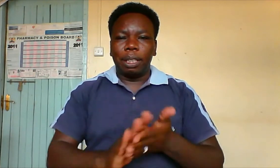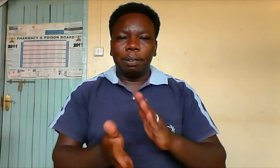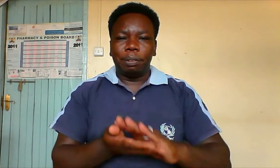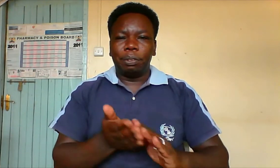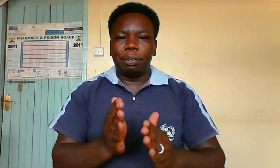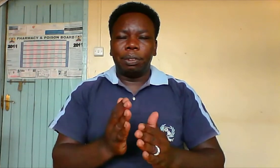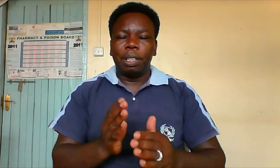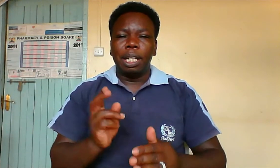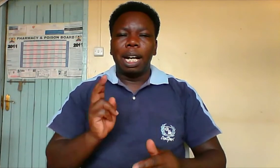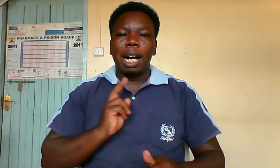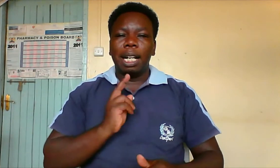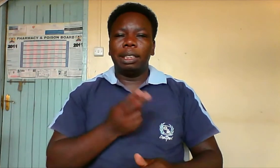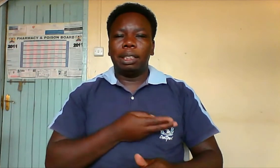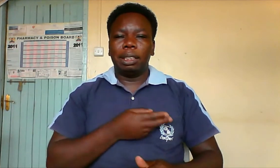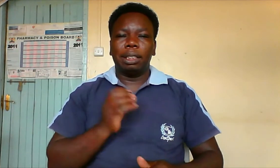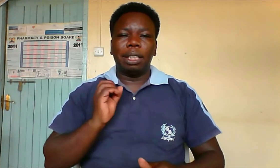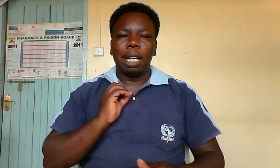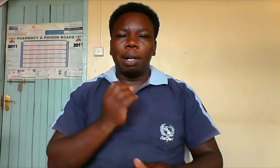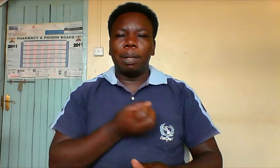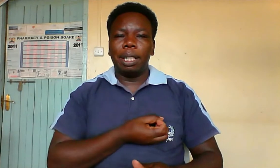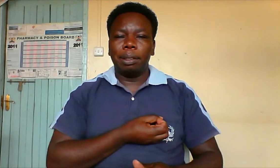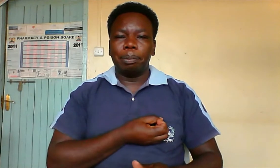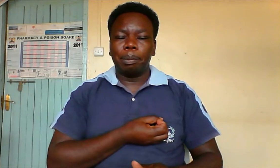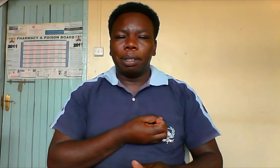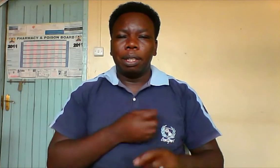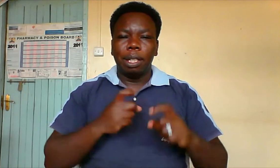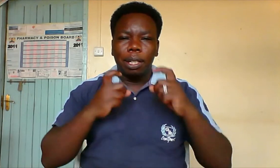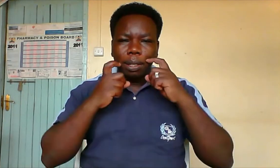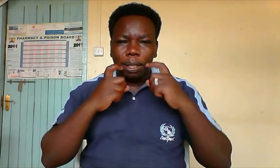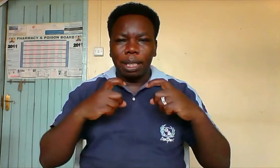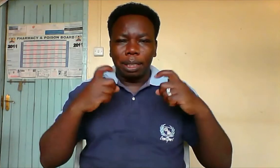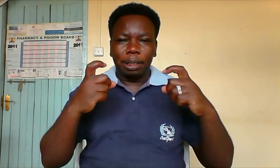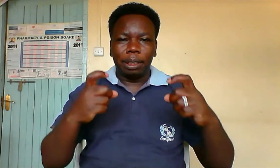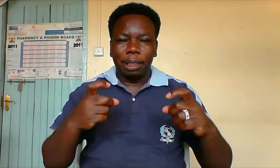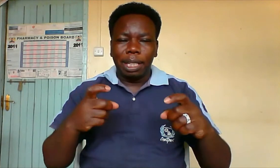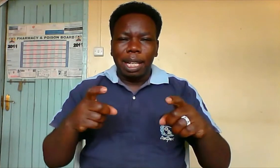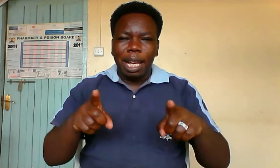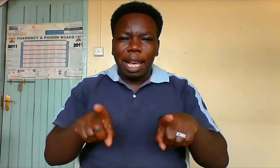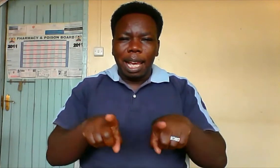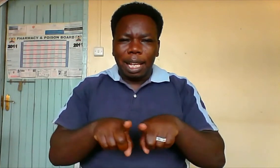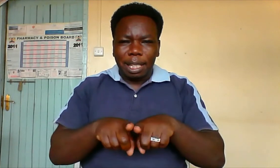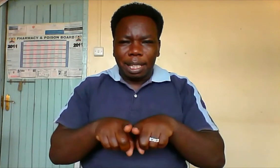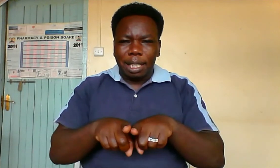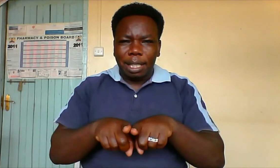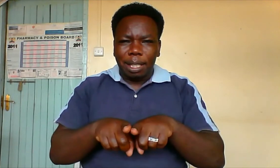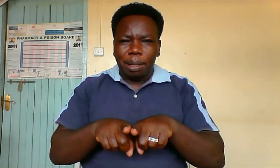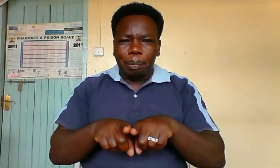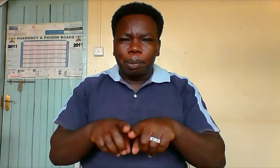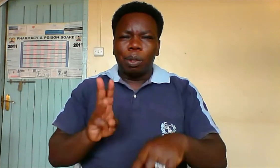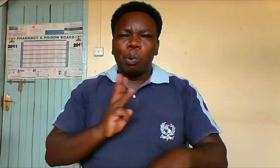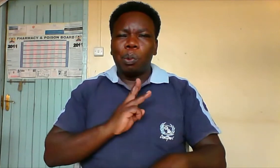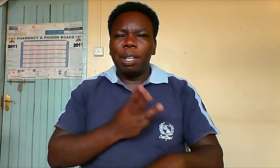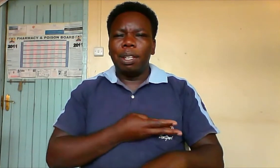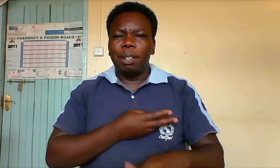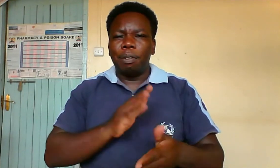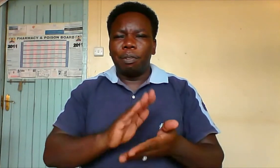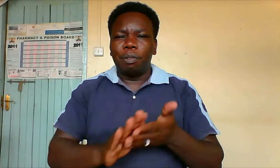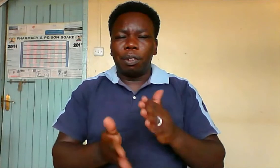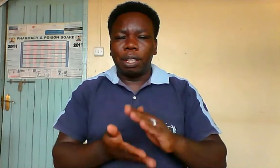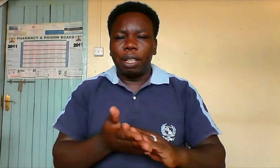us our sins as we forgive